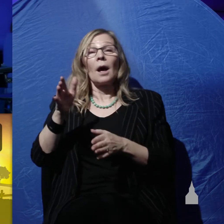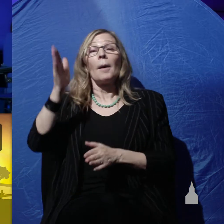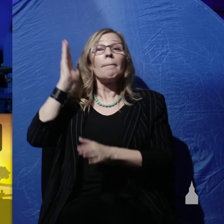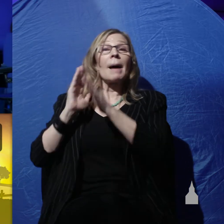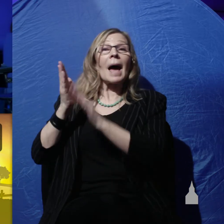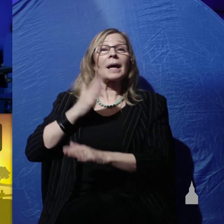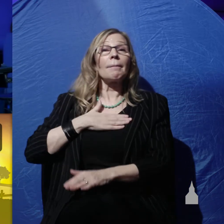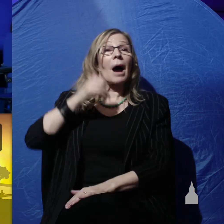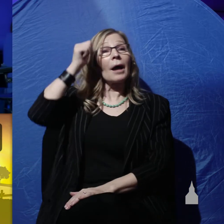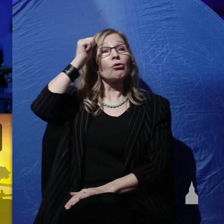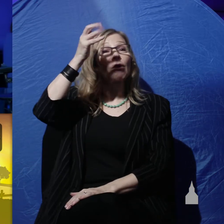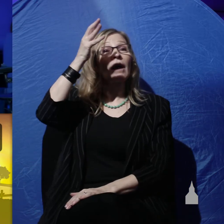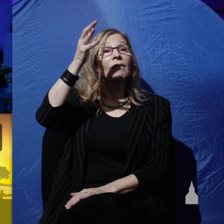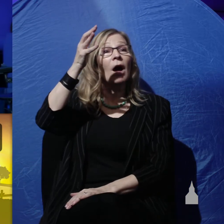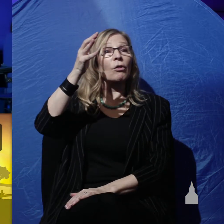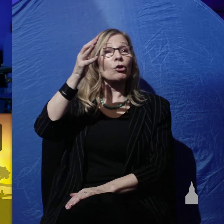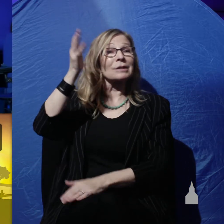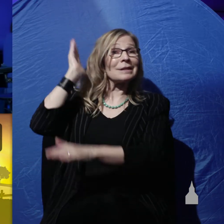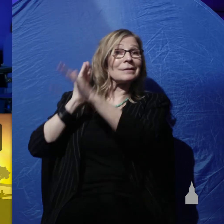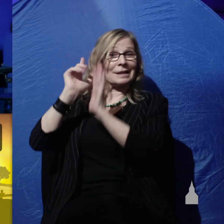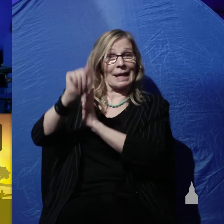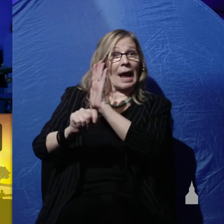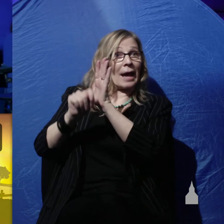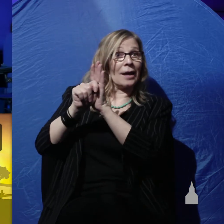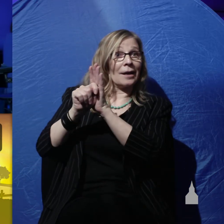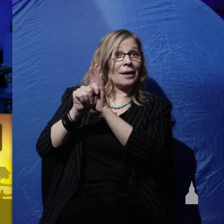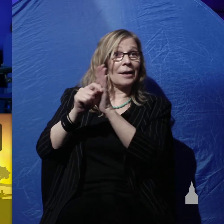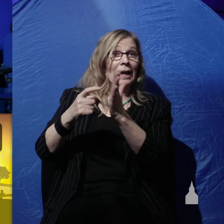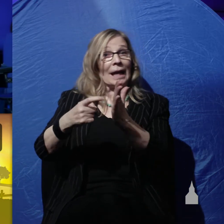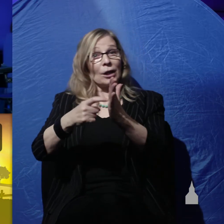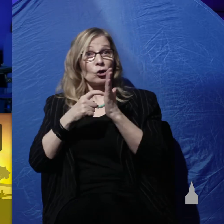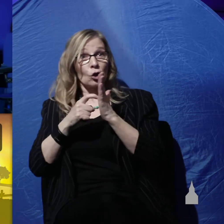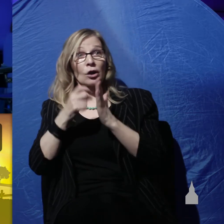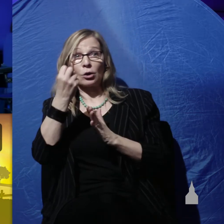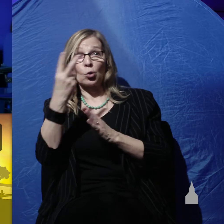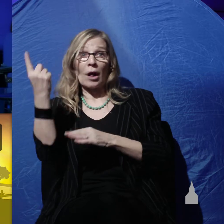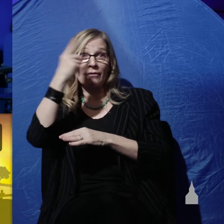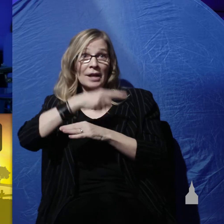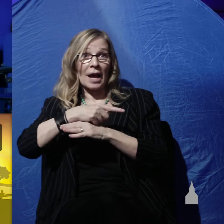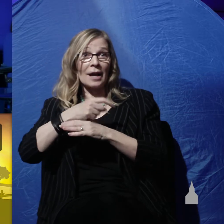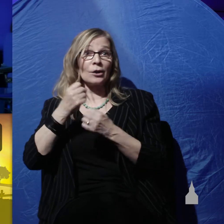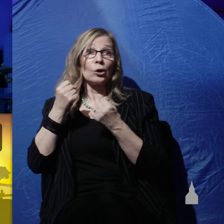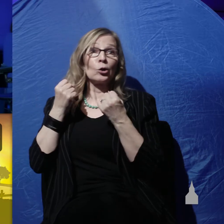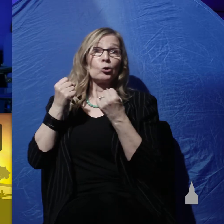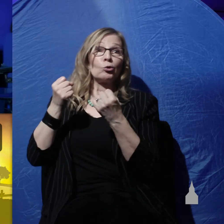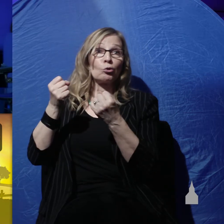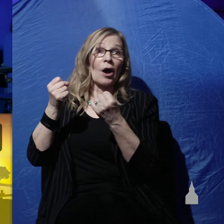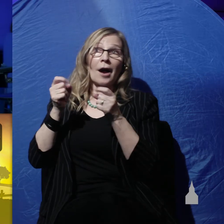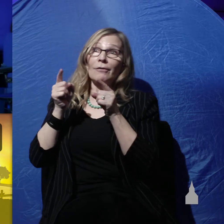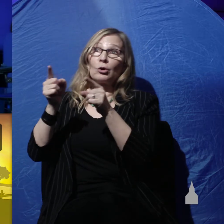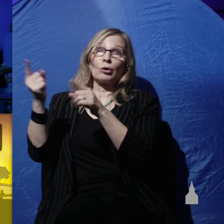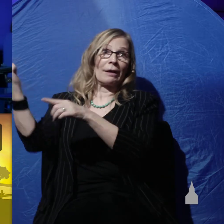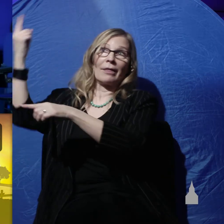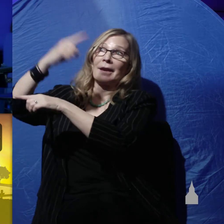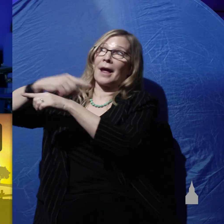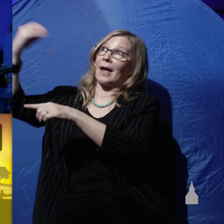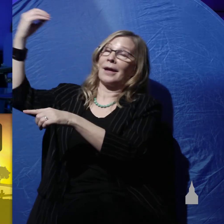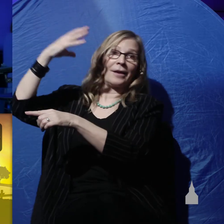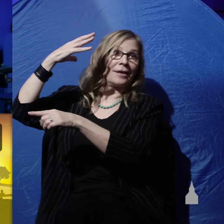day, took 12 days to drive across the country during the day. I just use day in three different ways. And you know the meaning in each